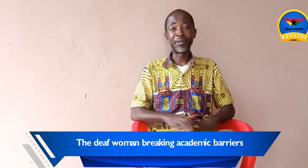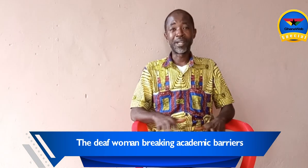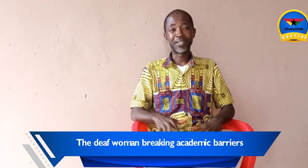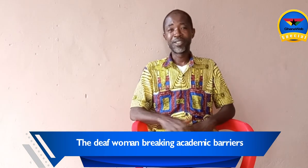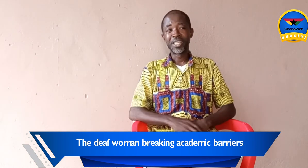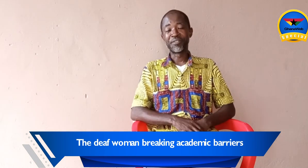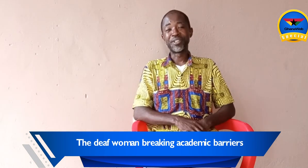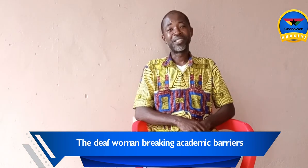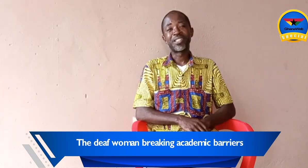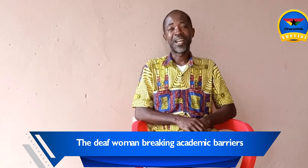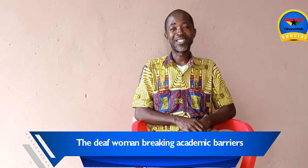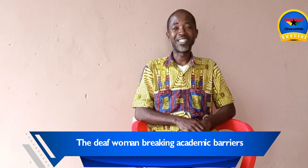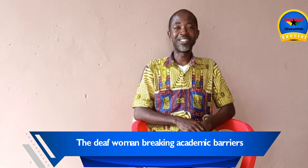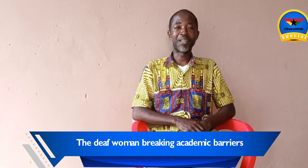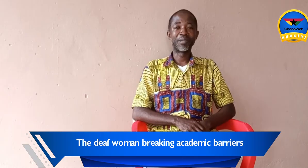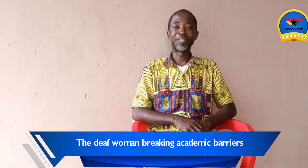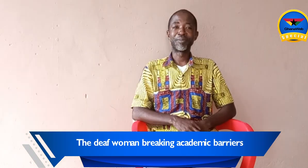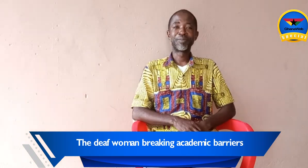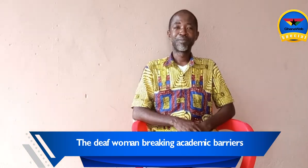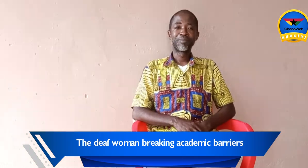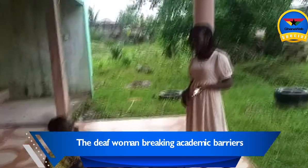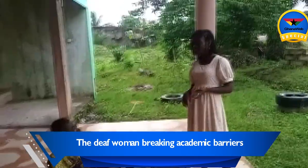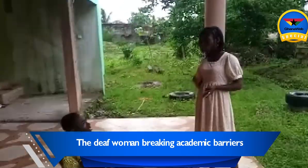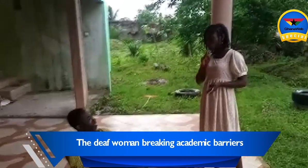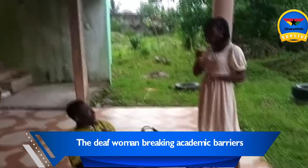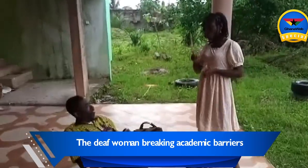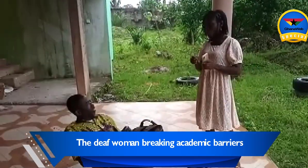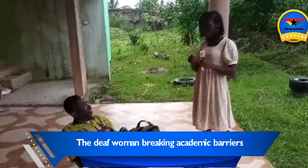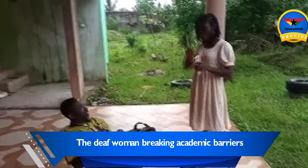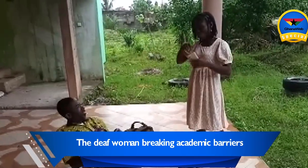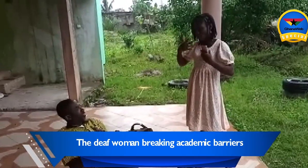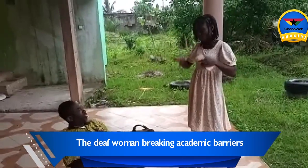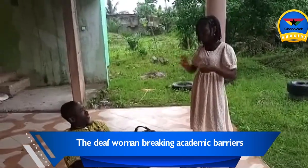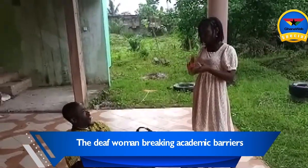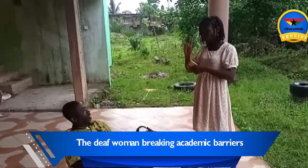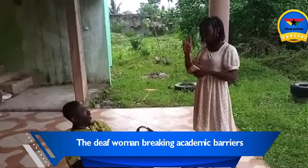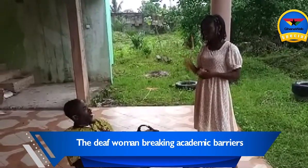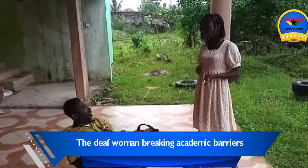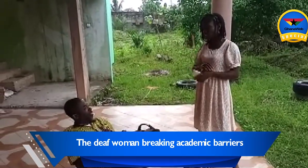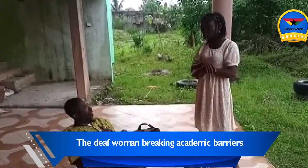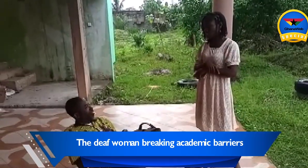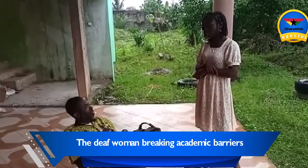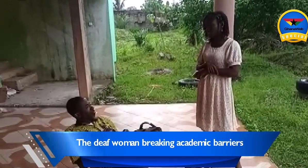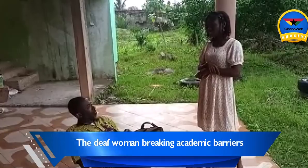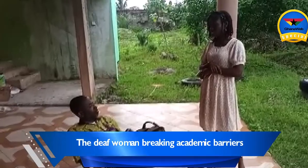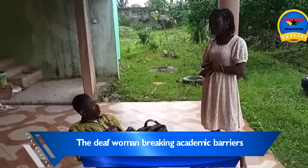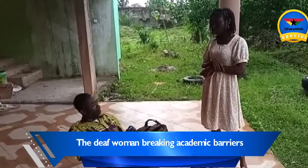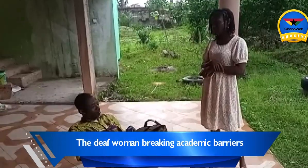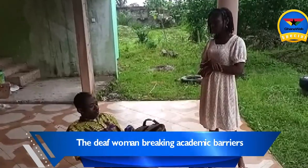she has any disability. According to Mr. Asamoah, because of how the society sees the hearing